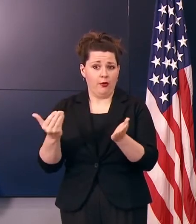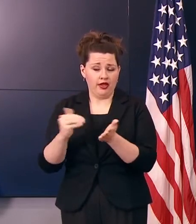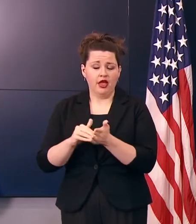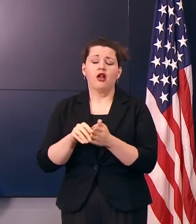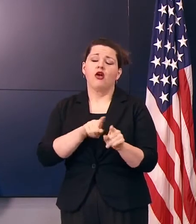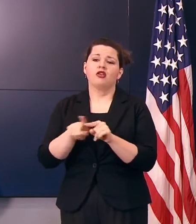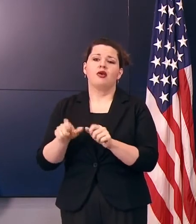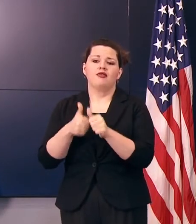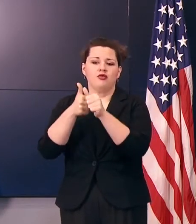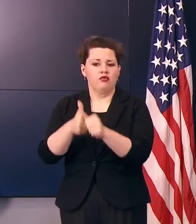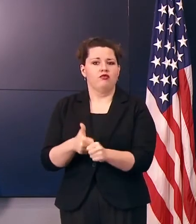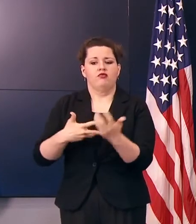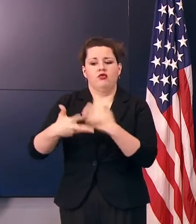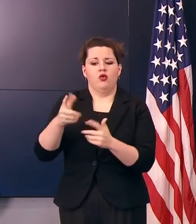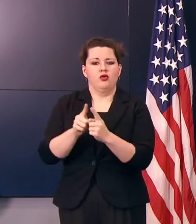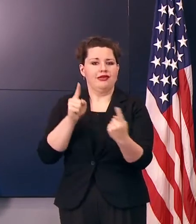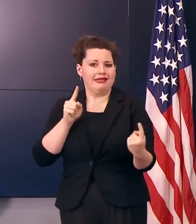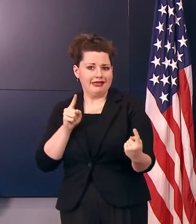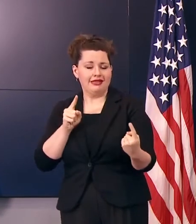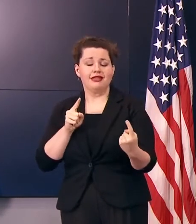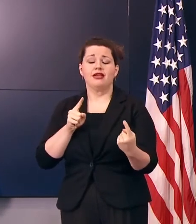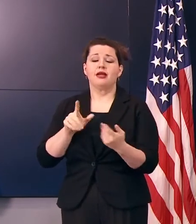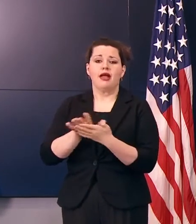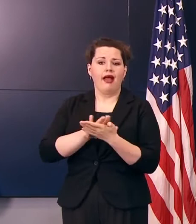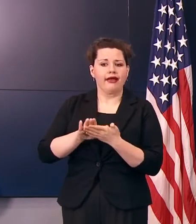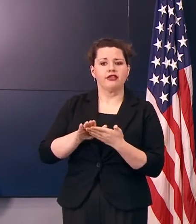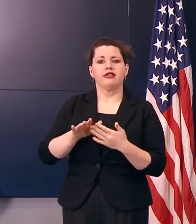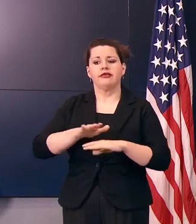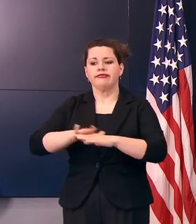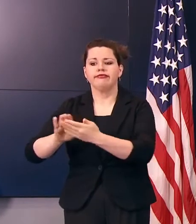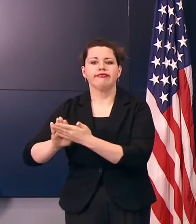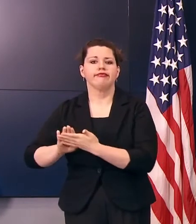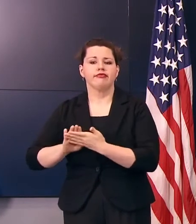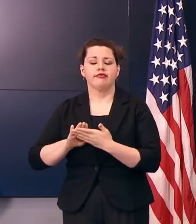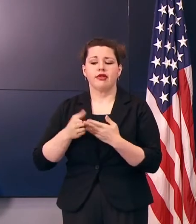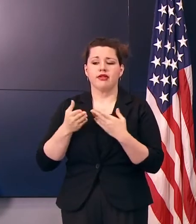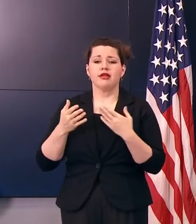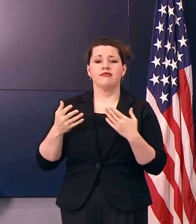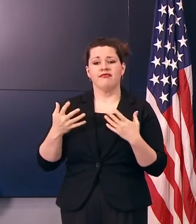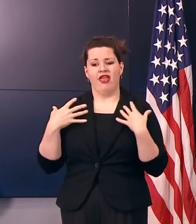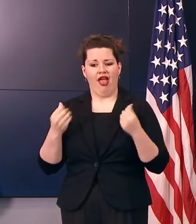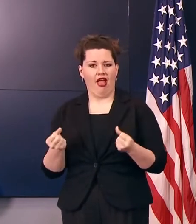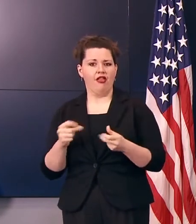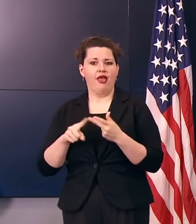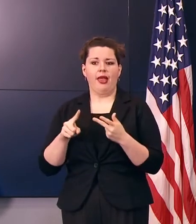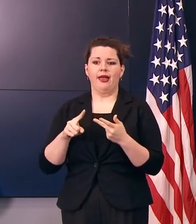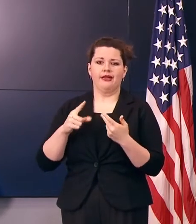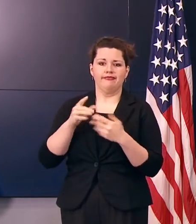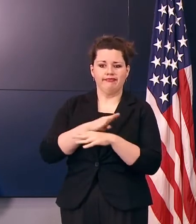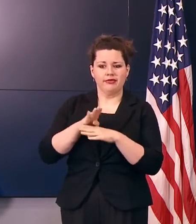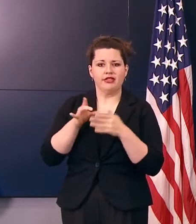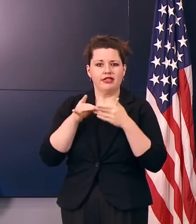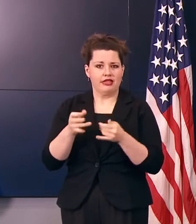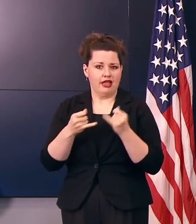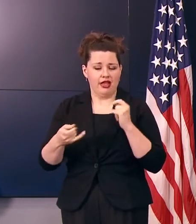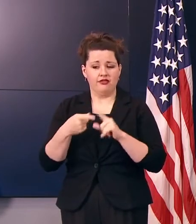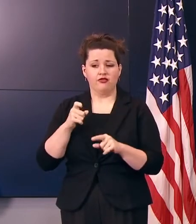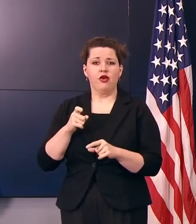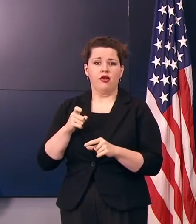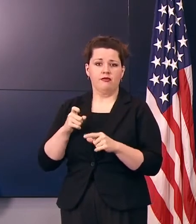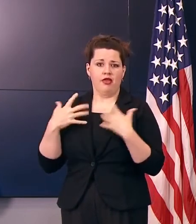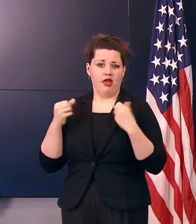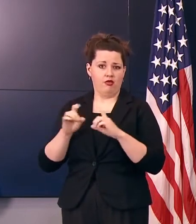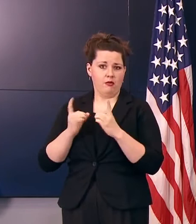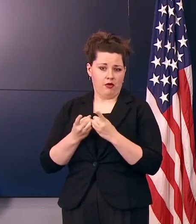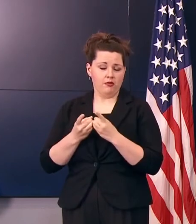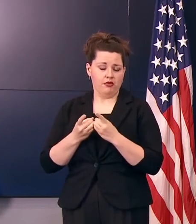adhere to social distancing, hygiene, public health measures, and business guidelines from the Department of Public Health to, of course,